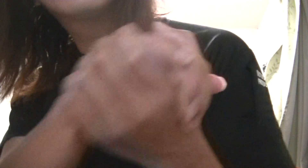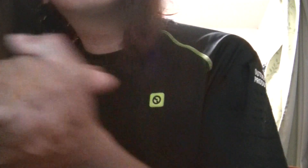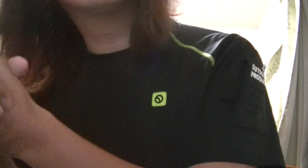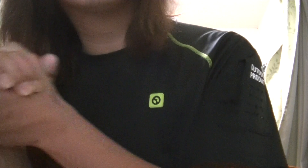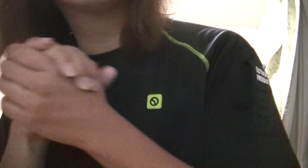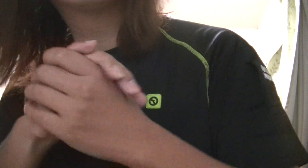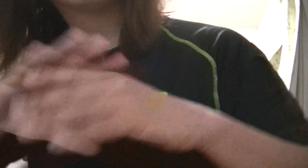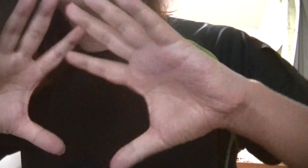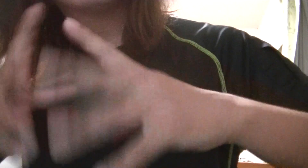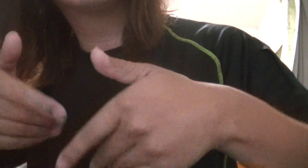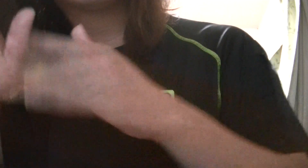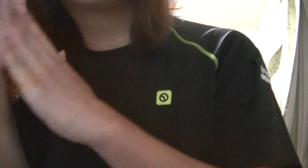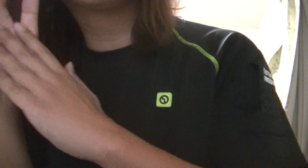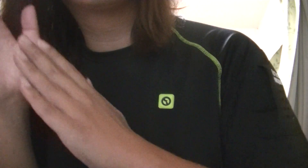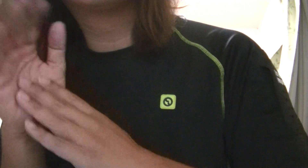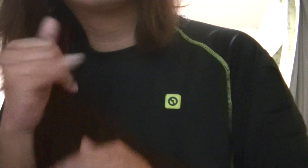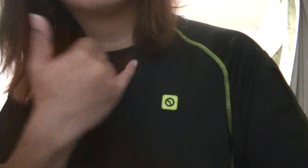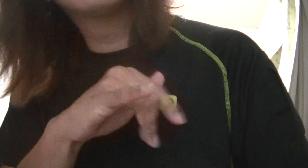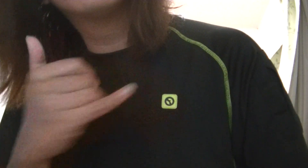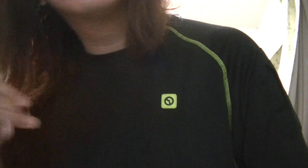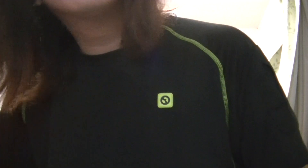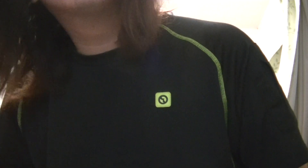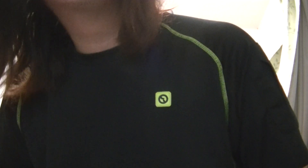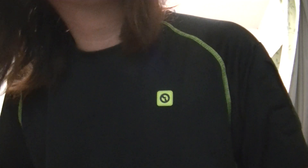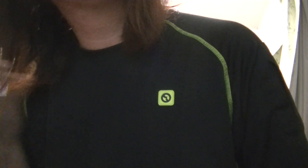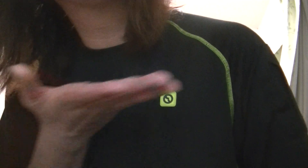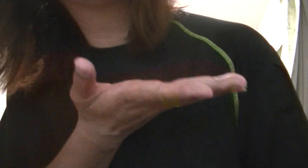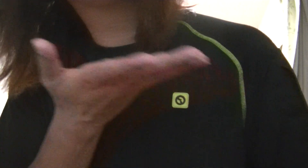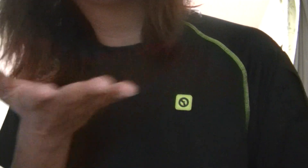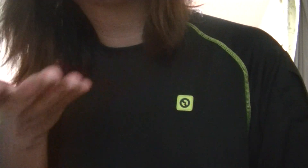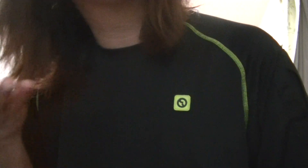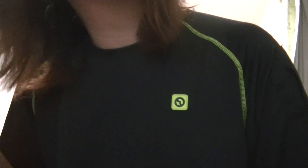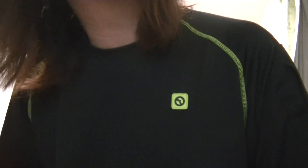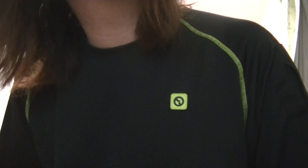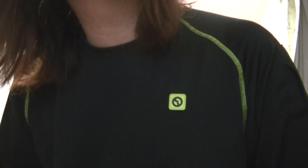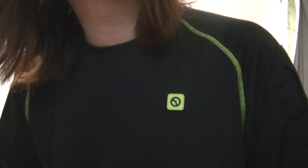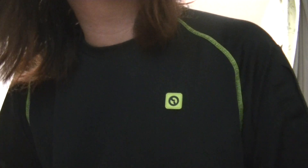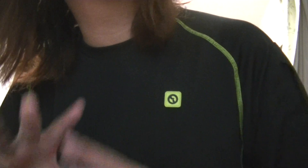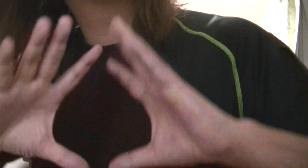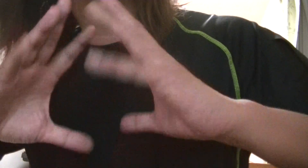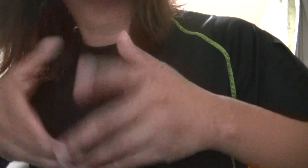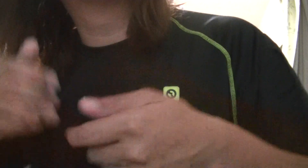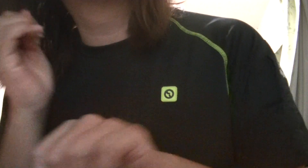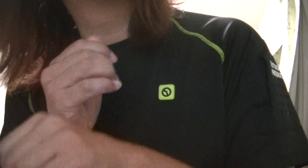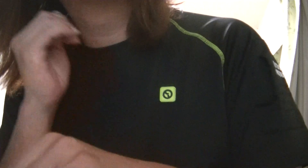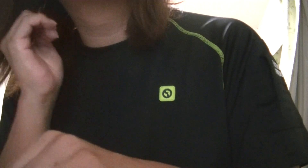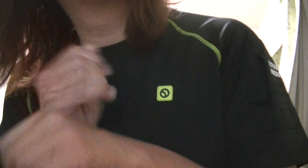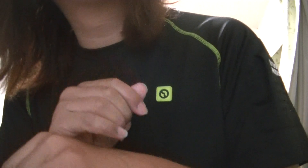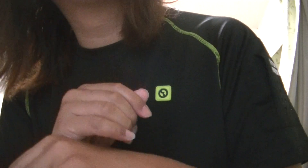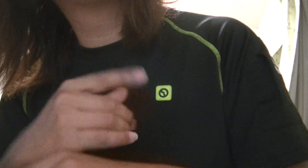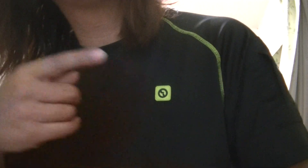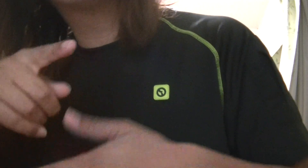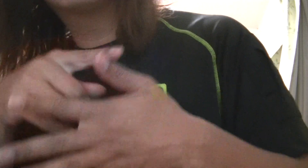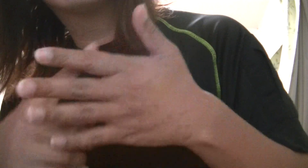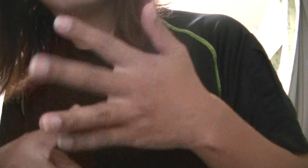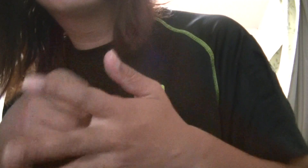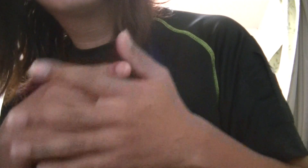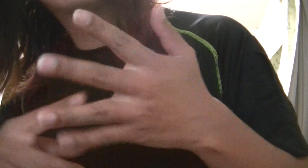are the children We are the ones who make a brighter day So